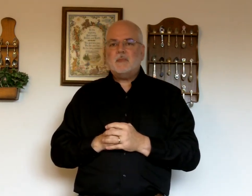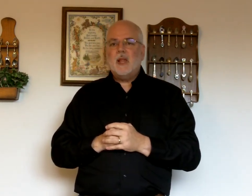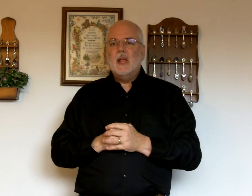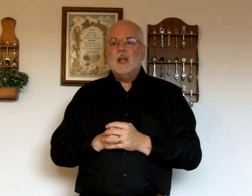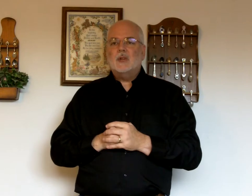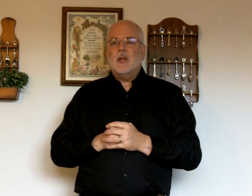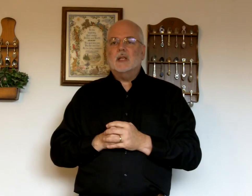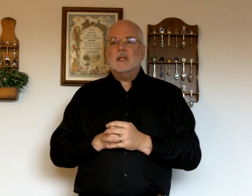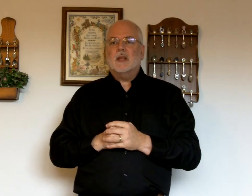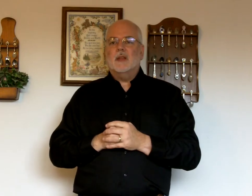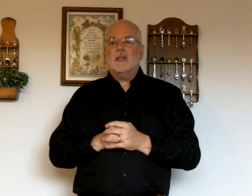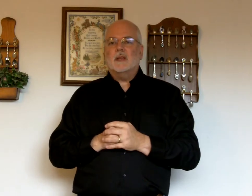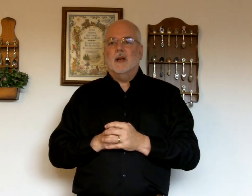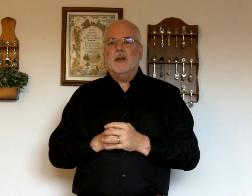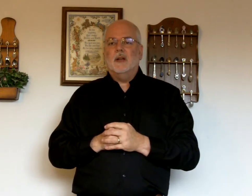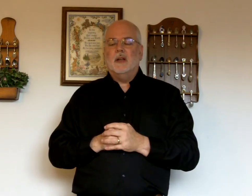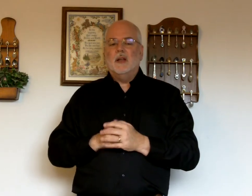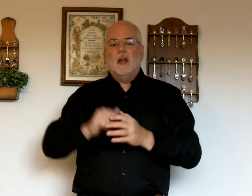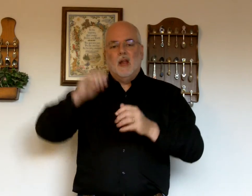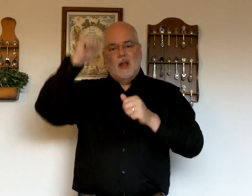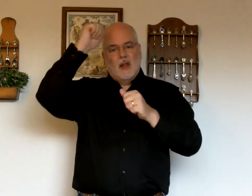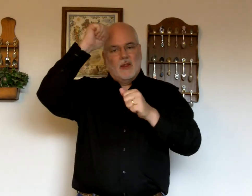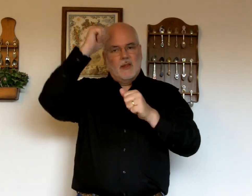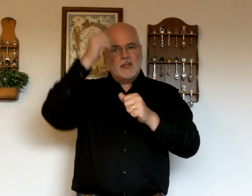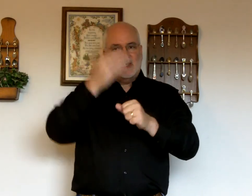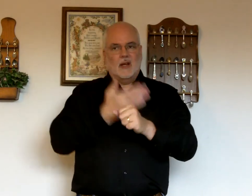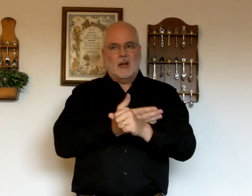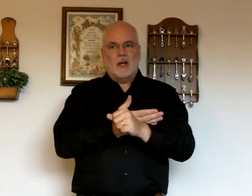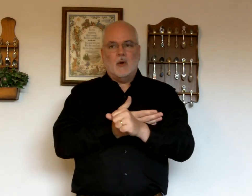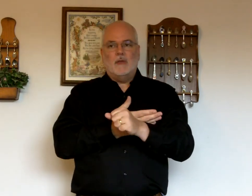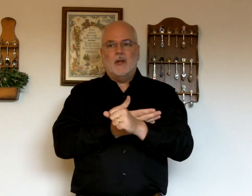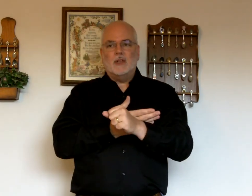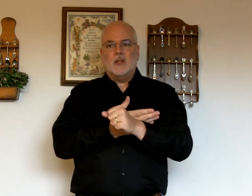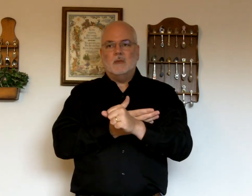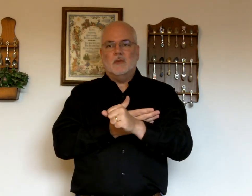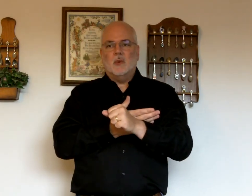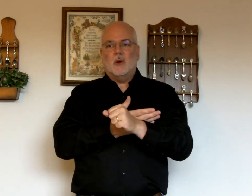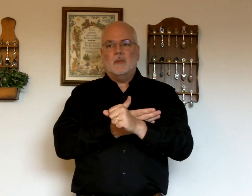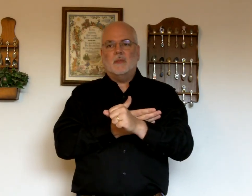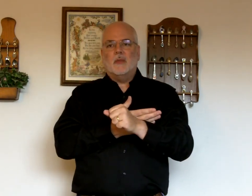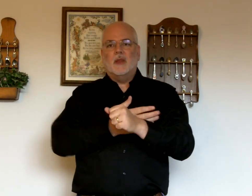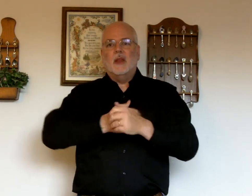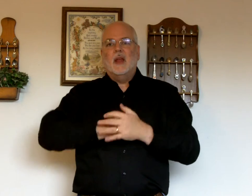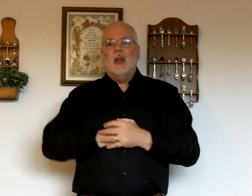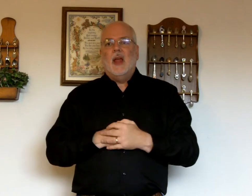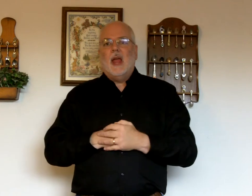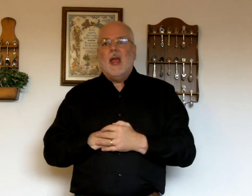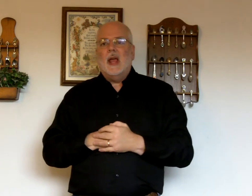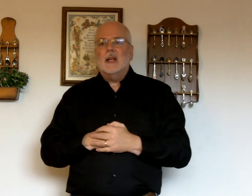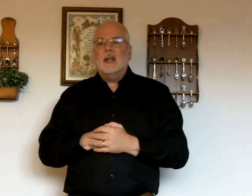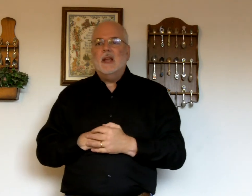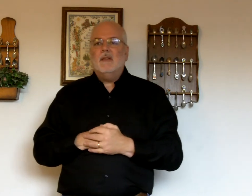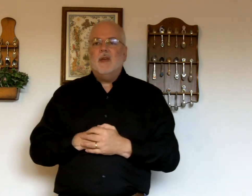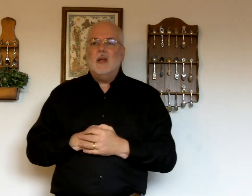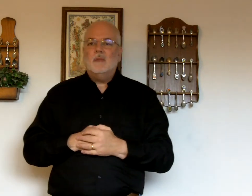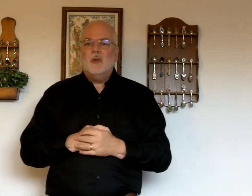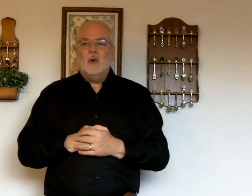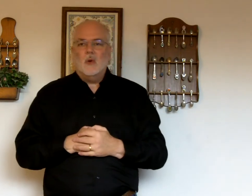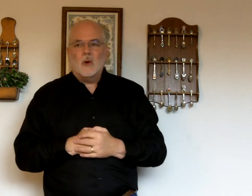Jesus the Son. Jesus Son. I know we've done Son before. And give him the glory.